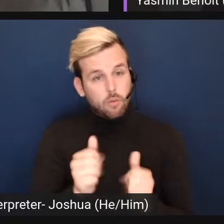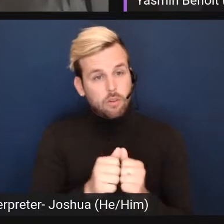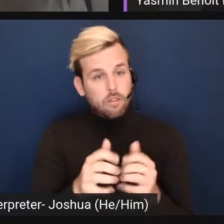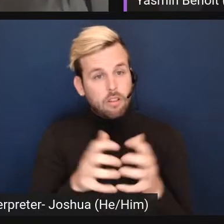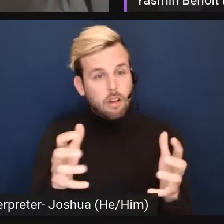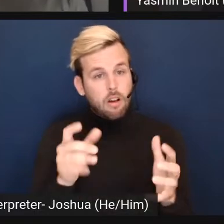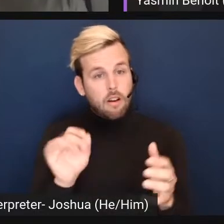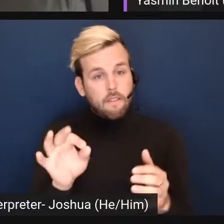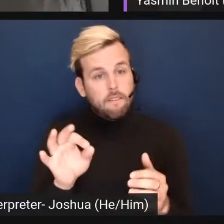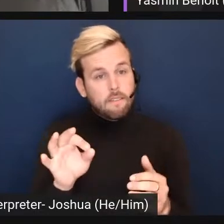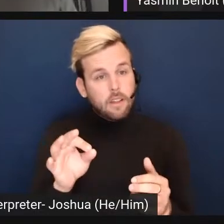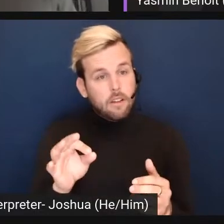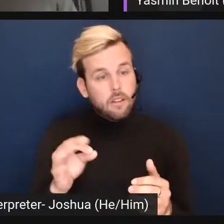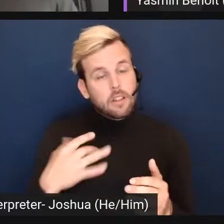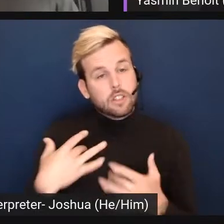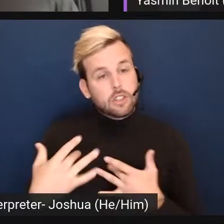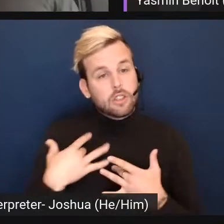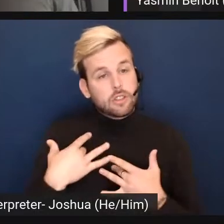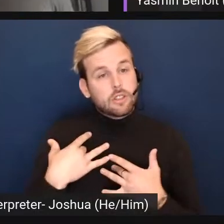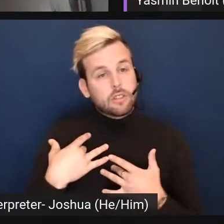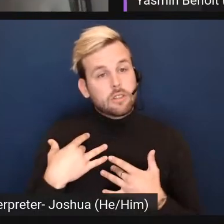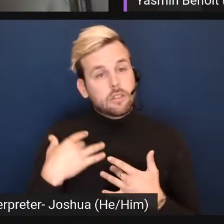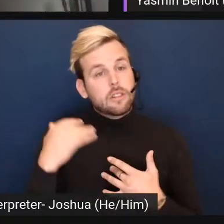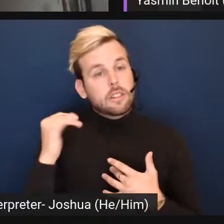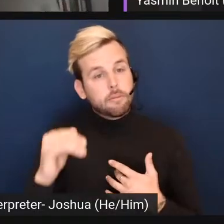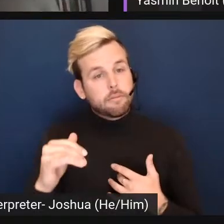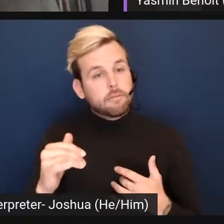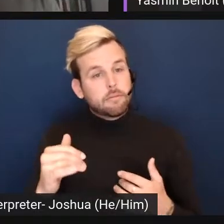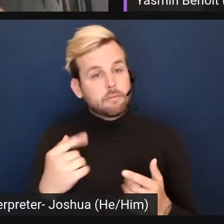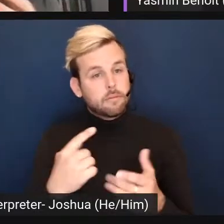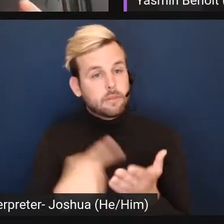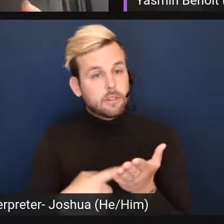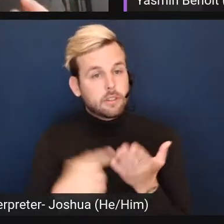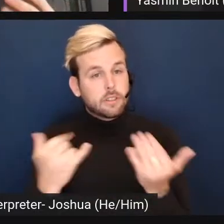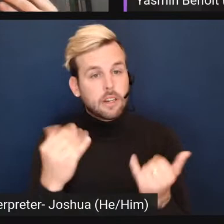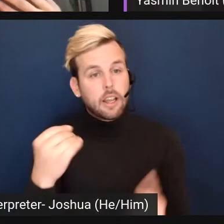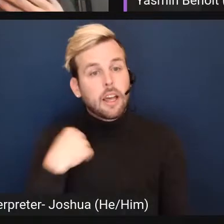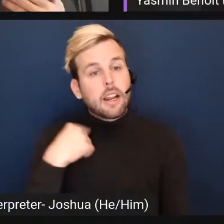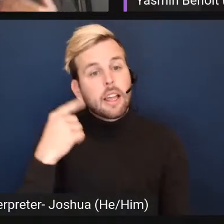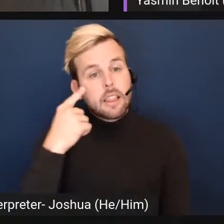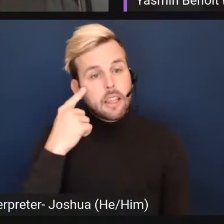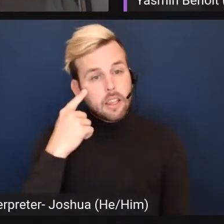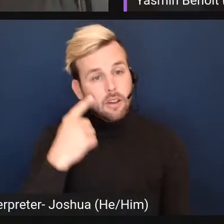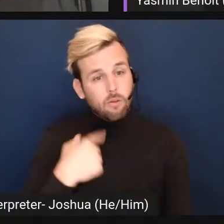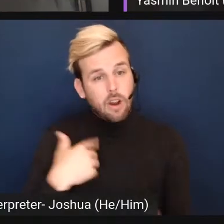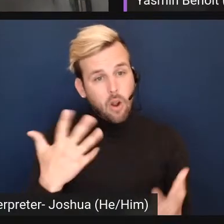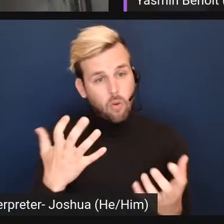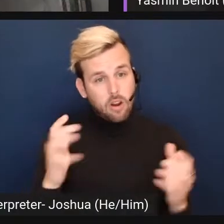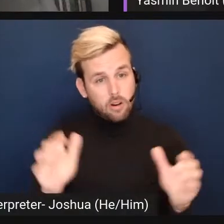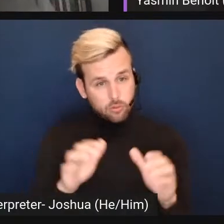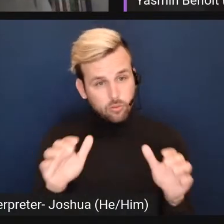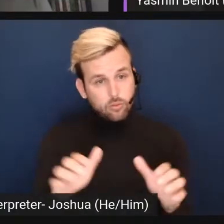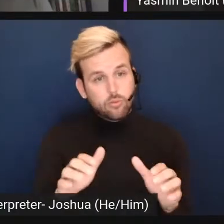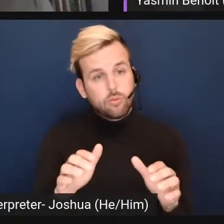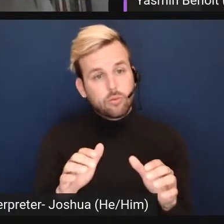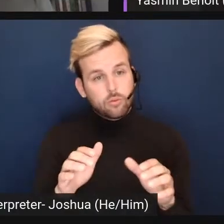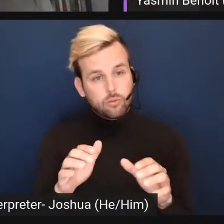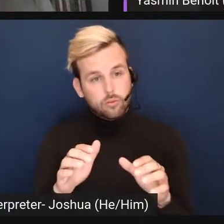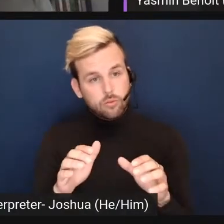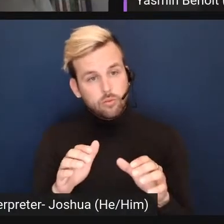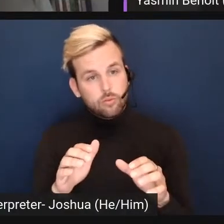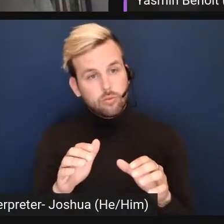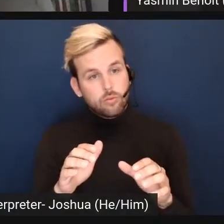of the concerns that are being said here today. And I think what I'd like to do is,